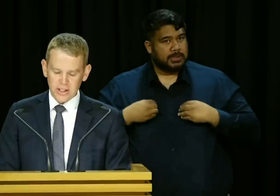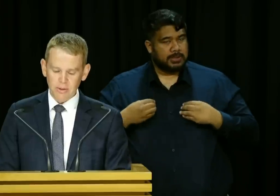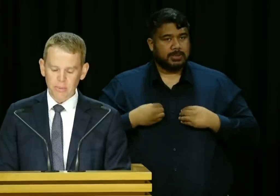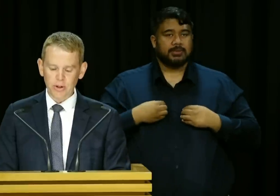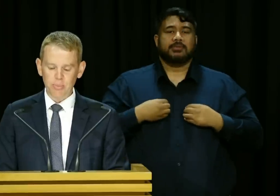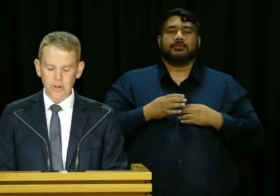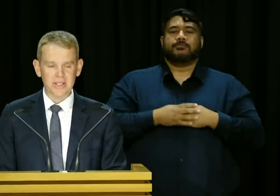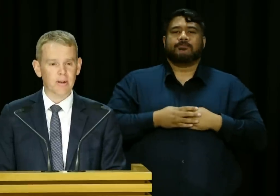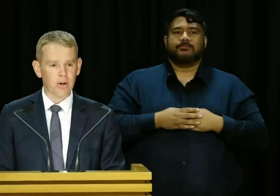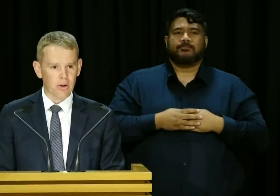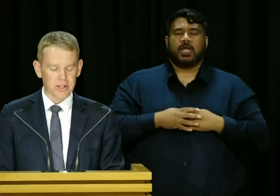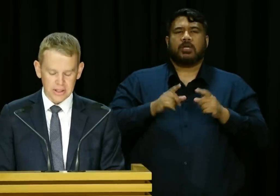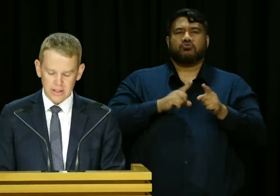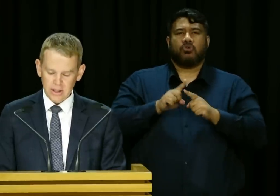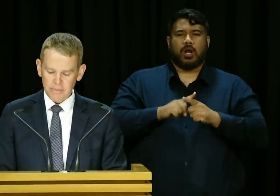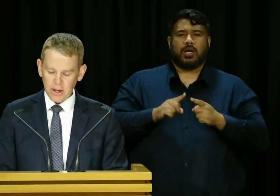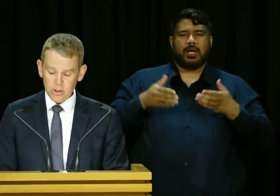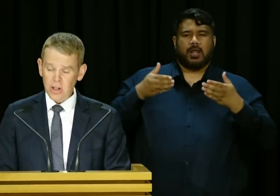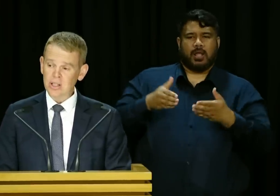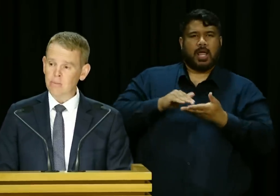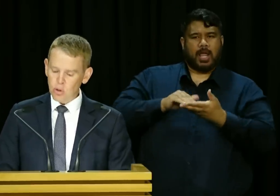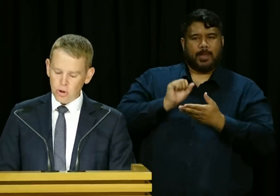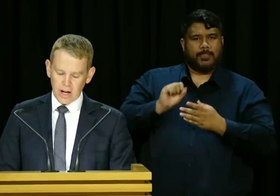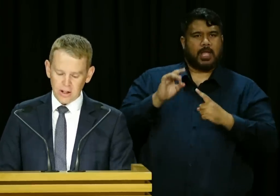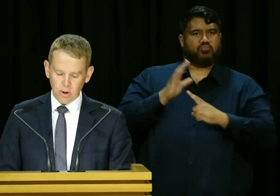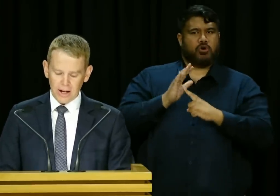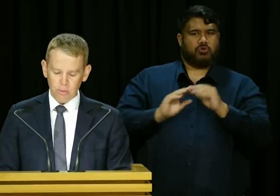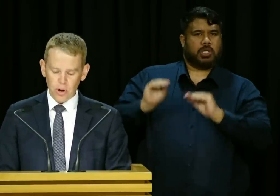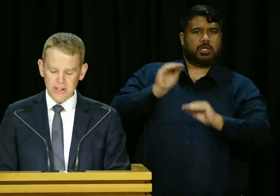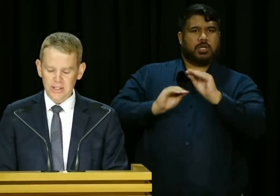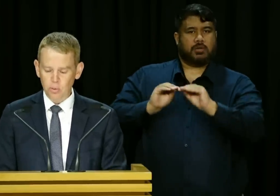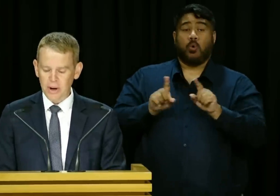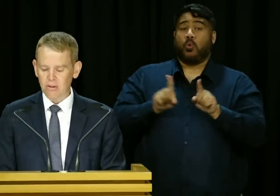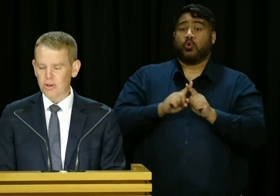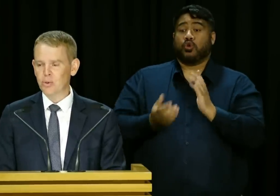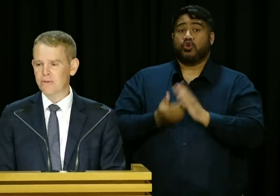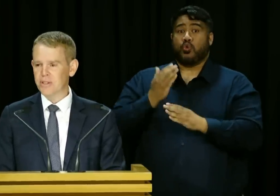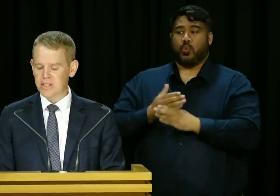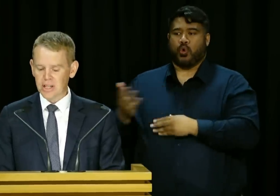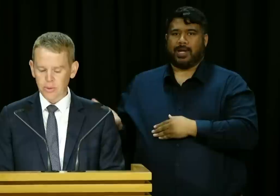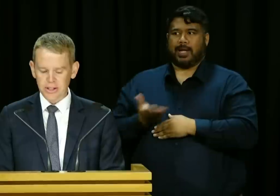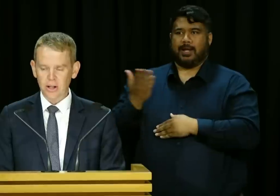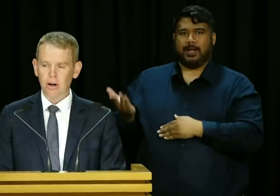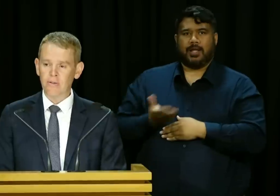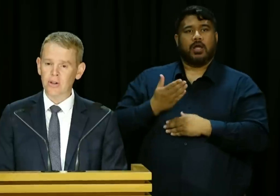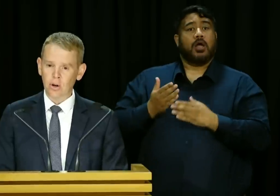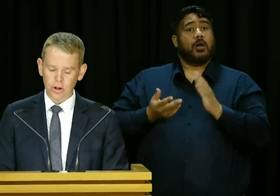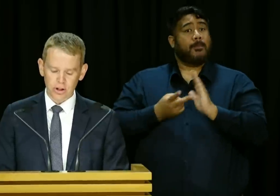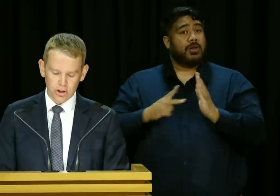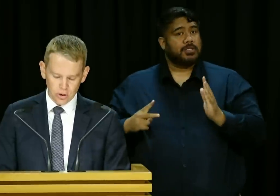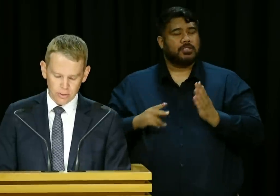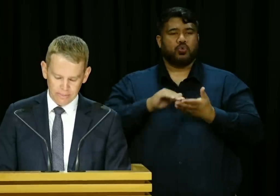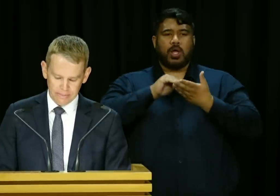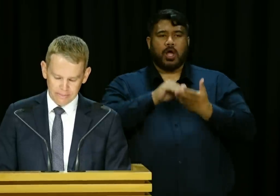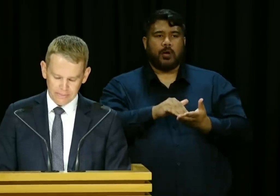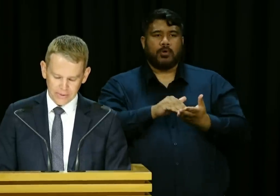on some of the most pressing priorities, and also getting some new work underway on policies that will make a real difference to Kiwis over the longer